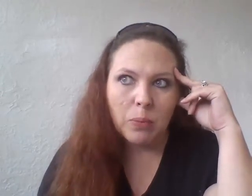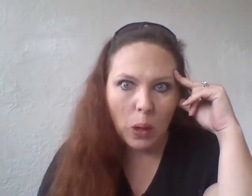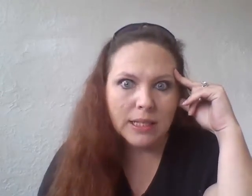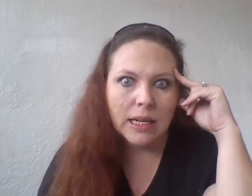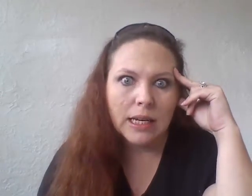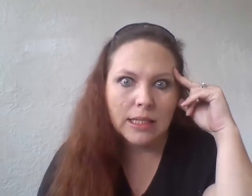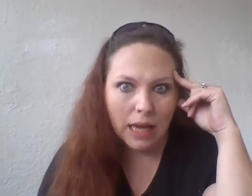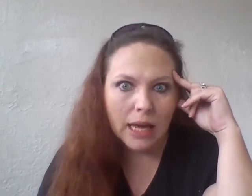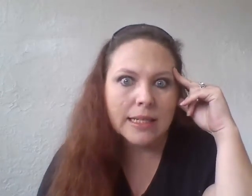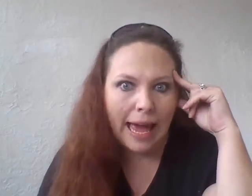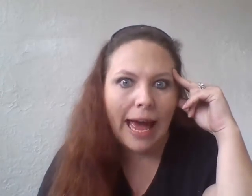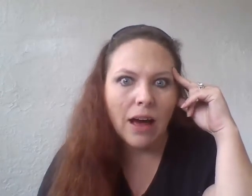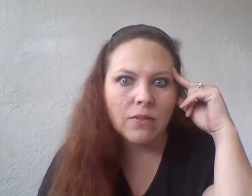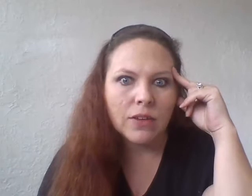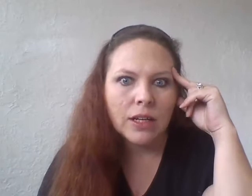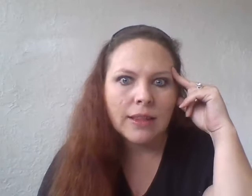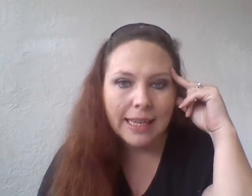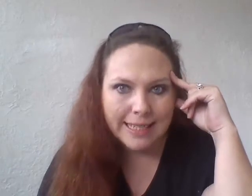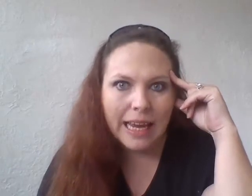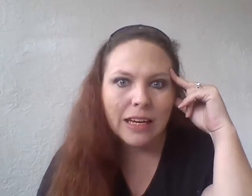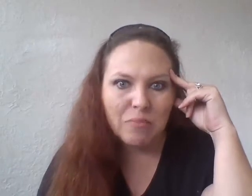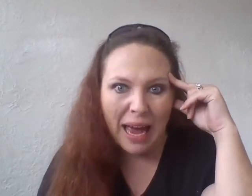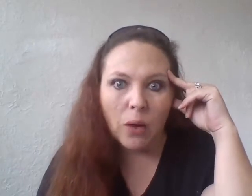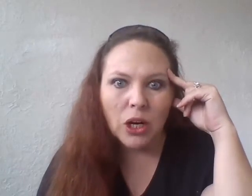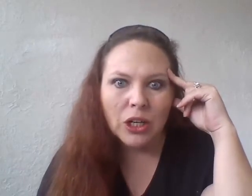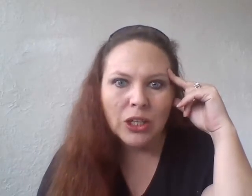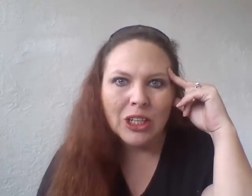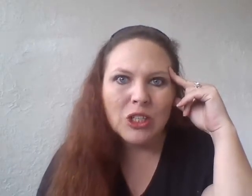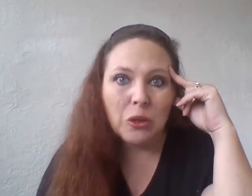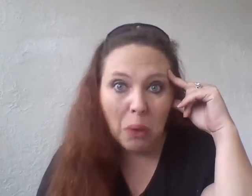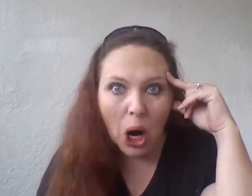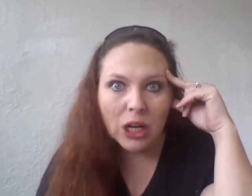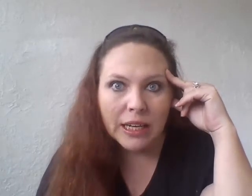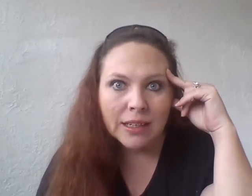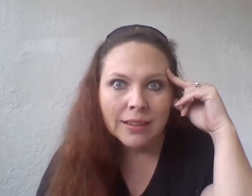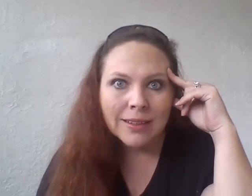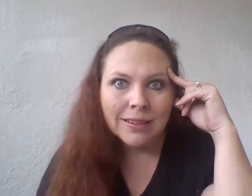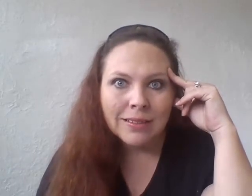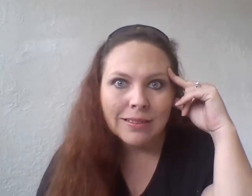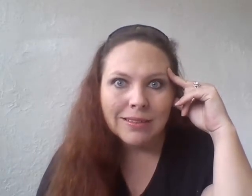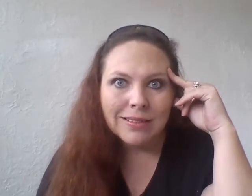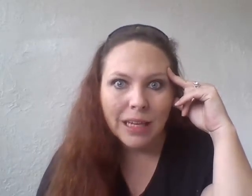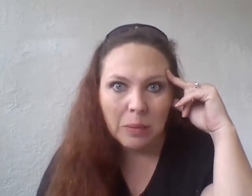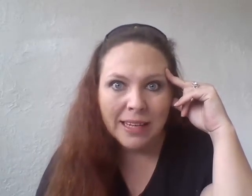president does have the executive power to pardon inmates?